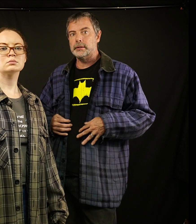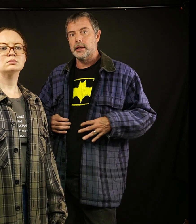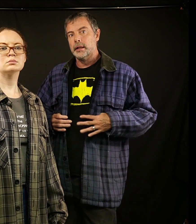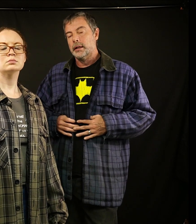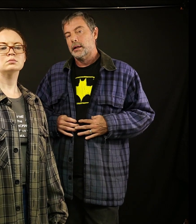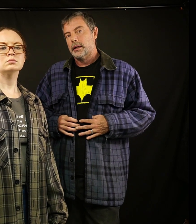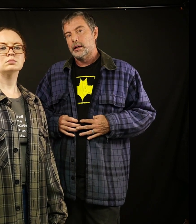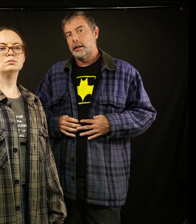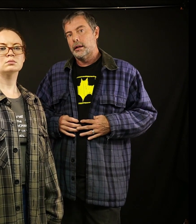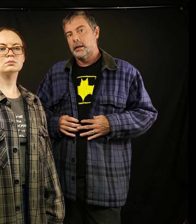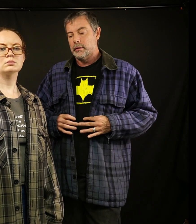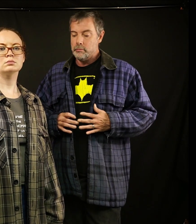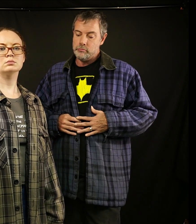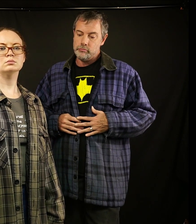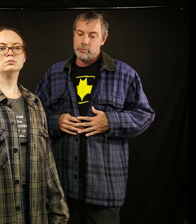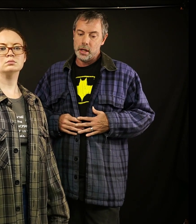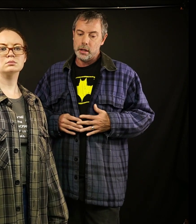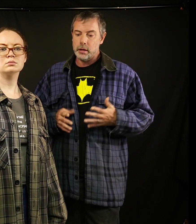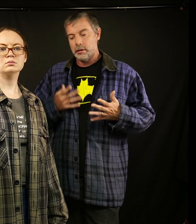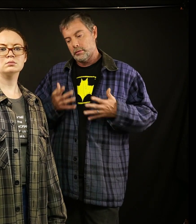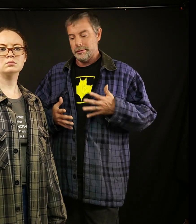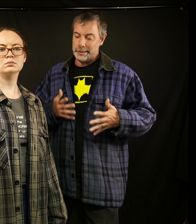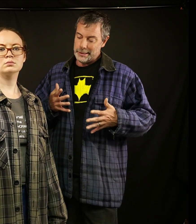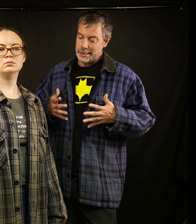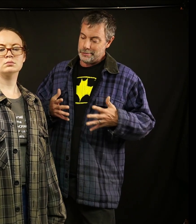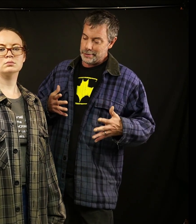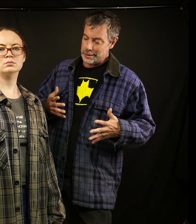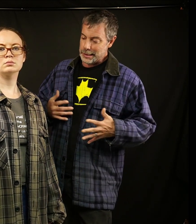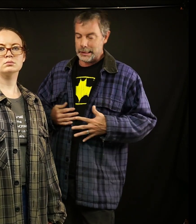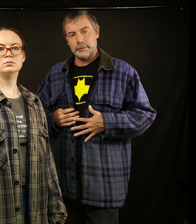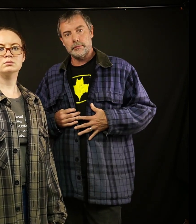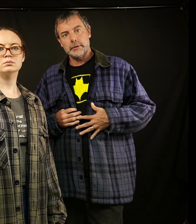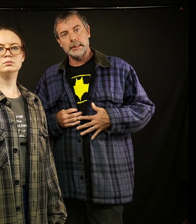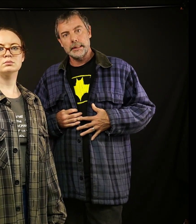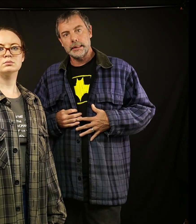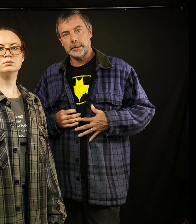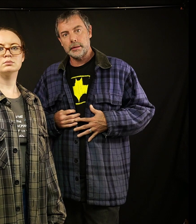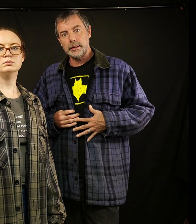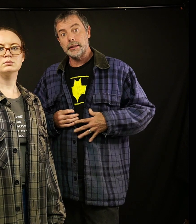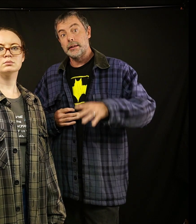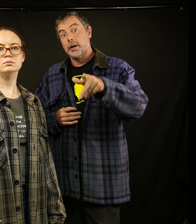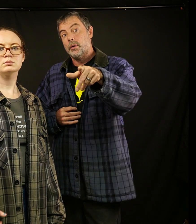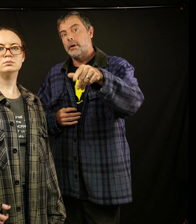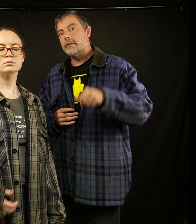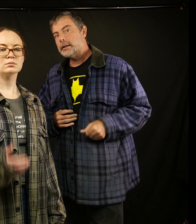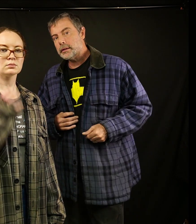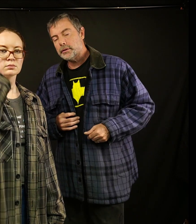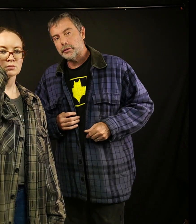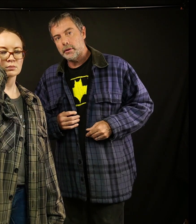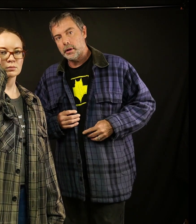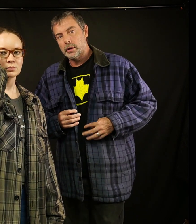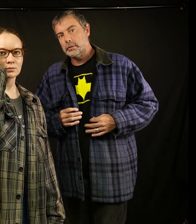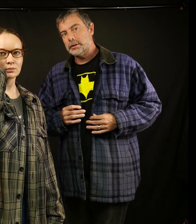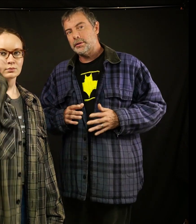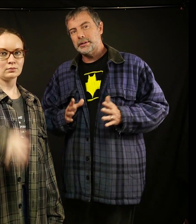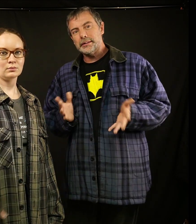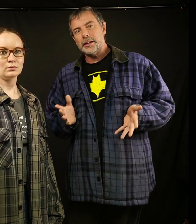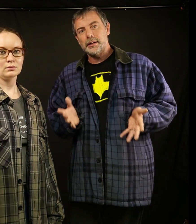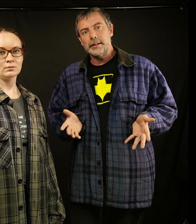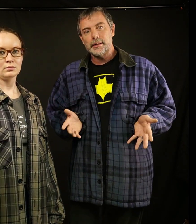you know now we're like what is all that well this is for those who just aren't into